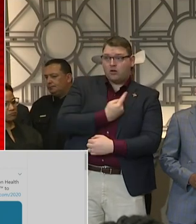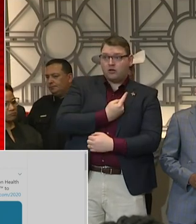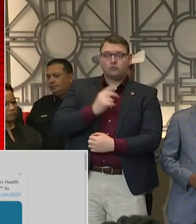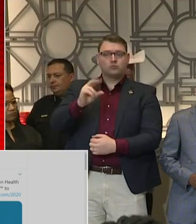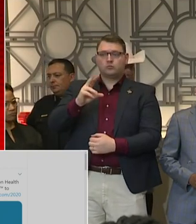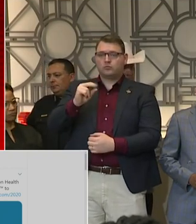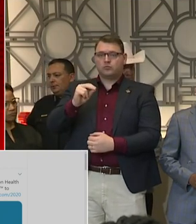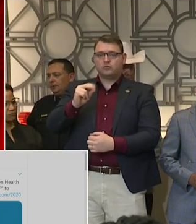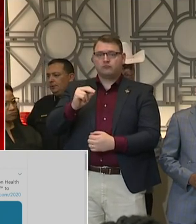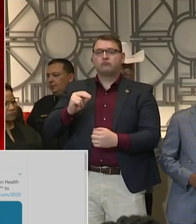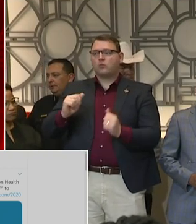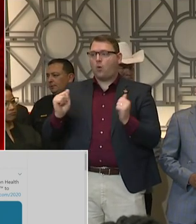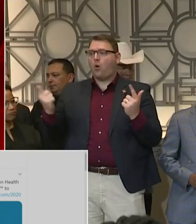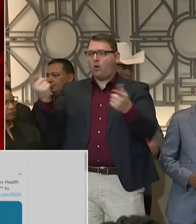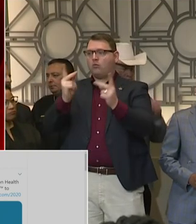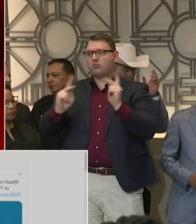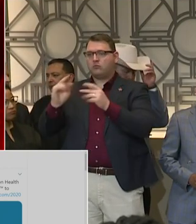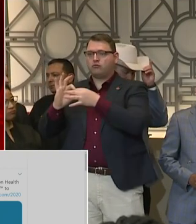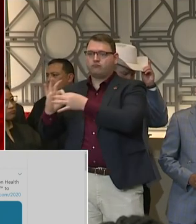repito.